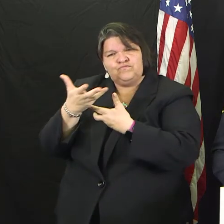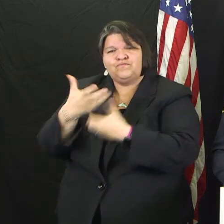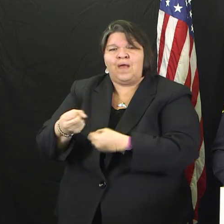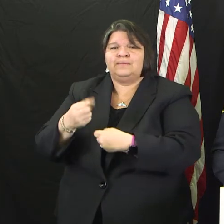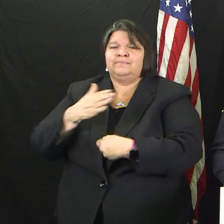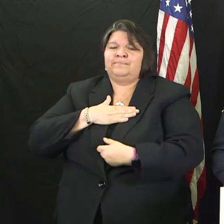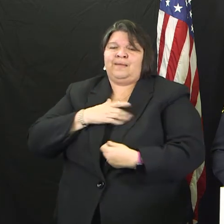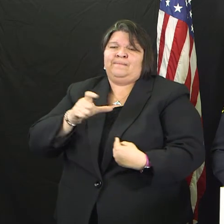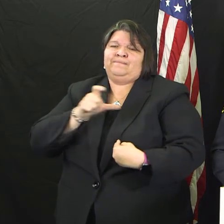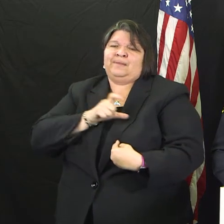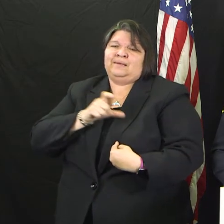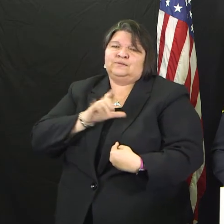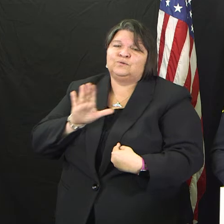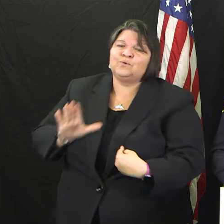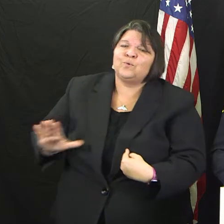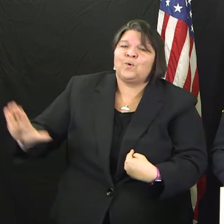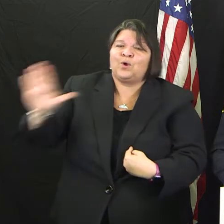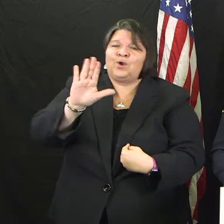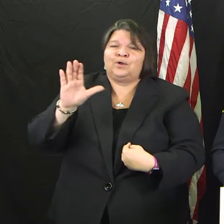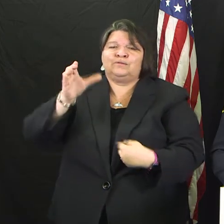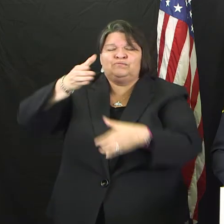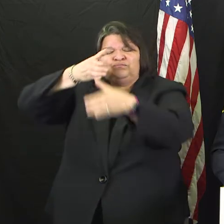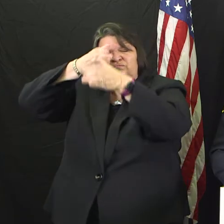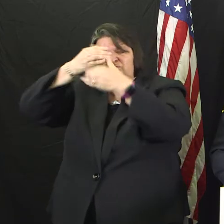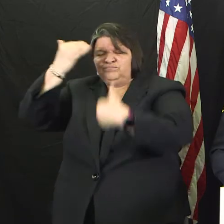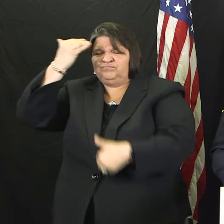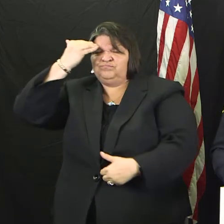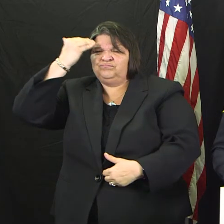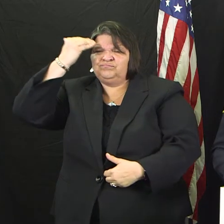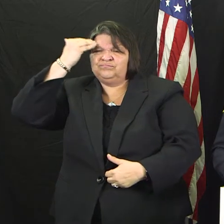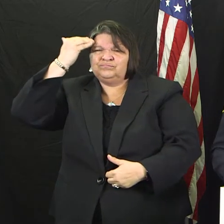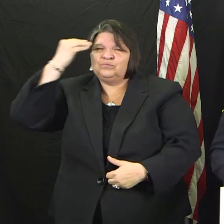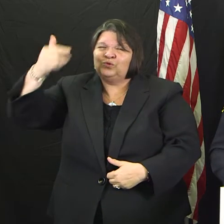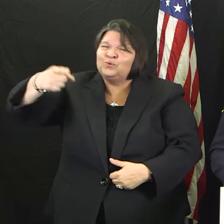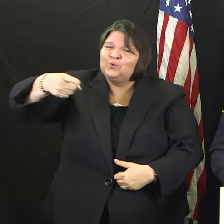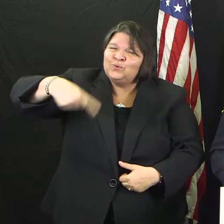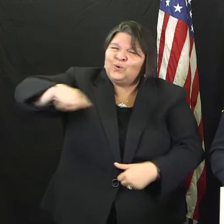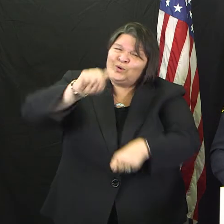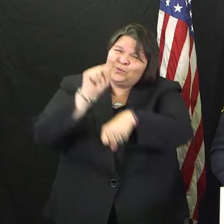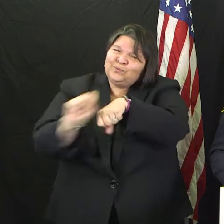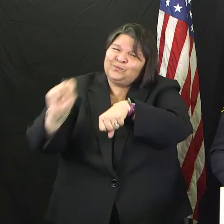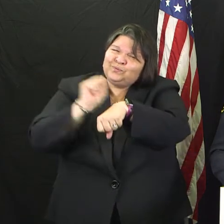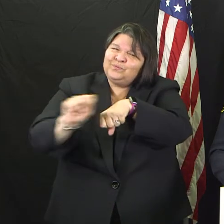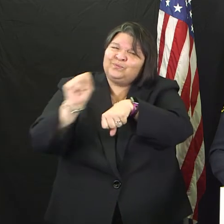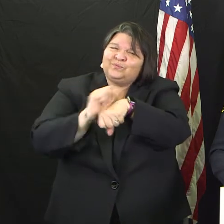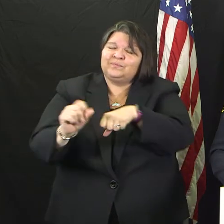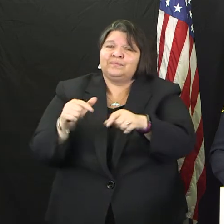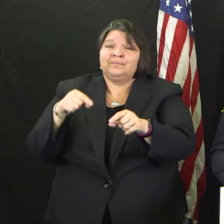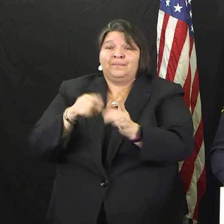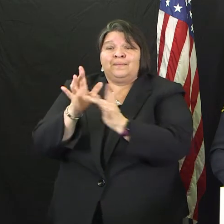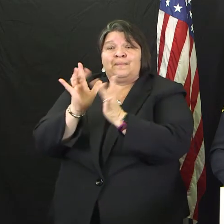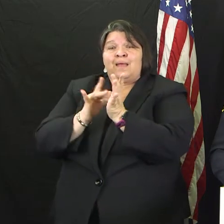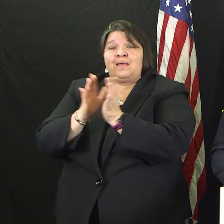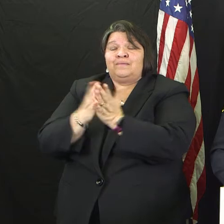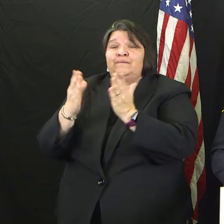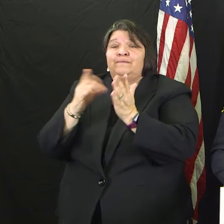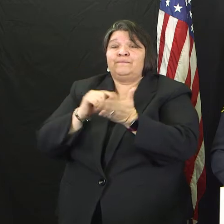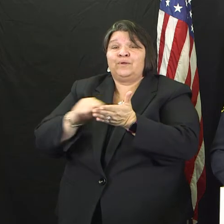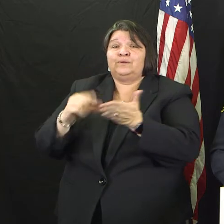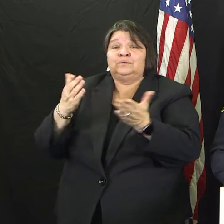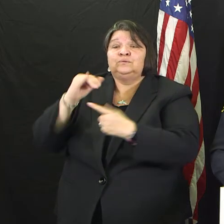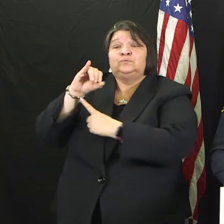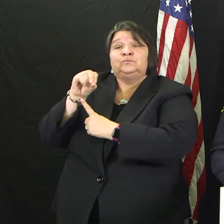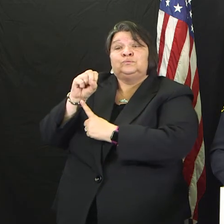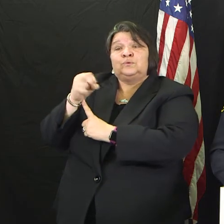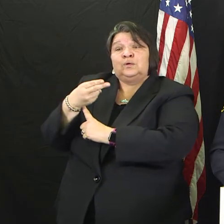work for you are out there serving faithfully. Joshua 1-9 says, Have I not commanded you? Be strong and courageous.